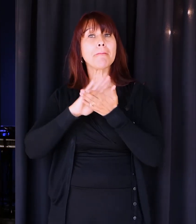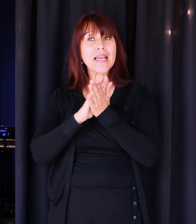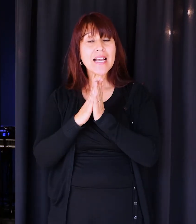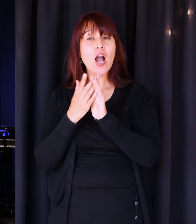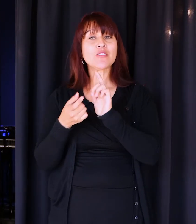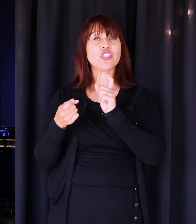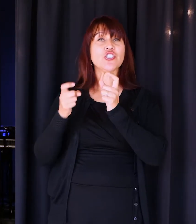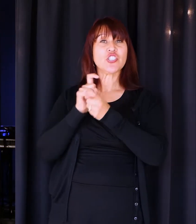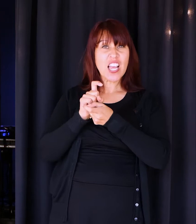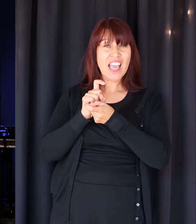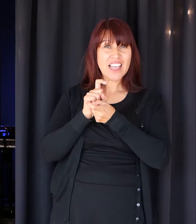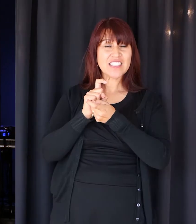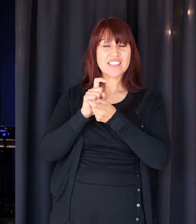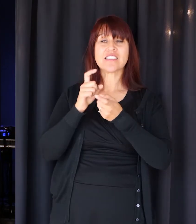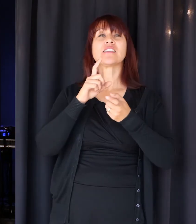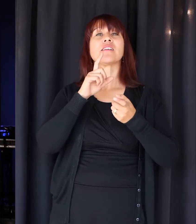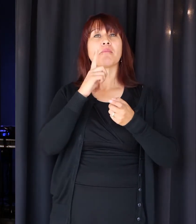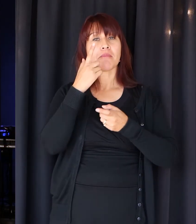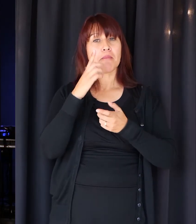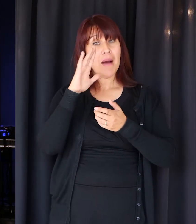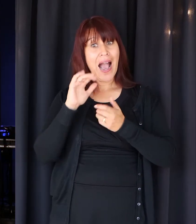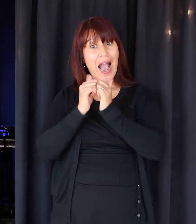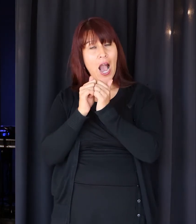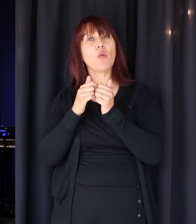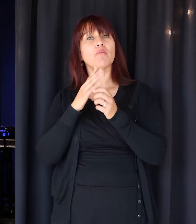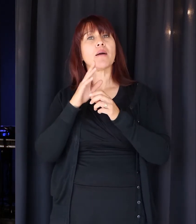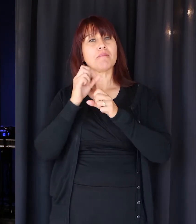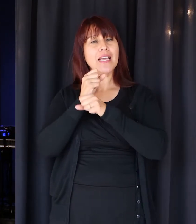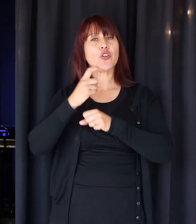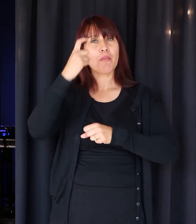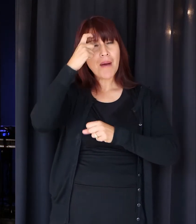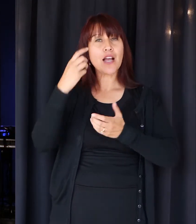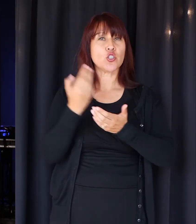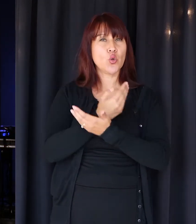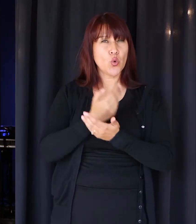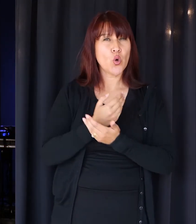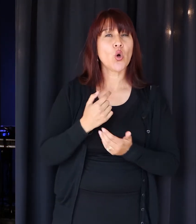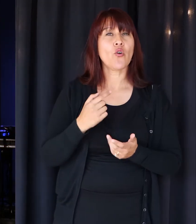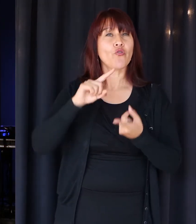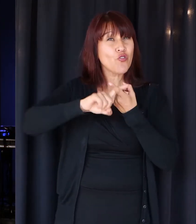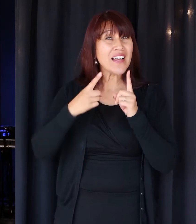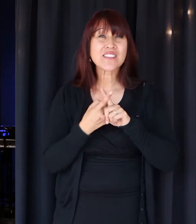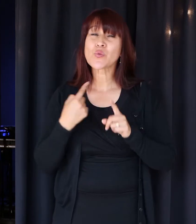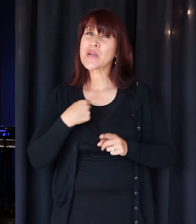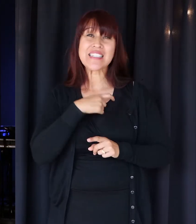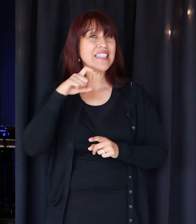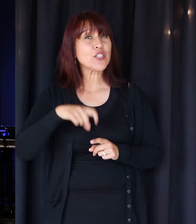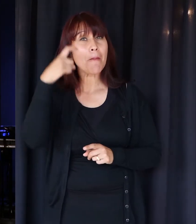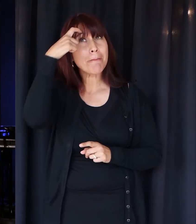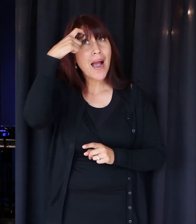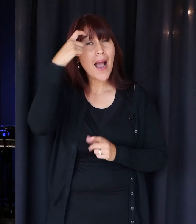by the renewing of your mind. Listen, friends, we need to have our minds